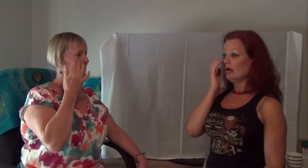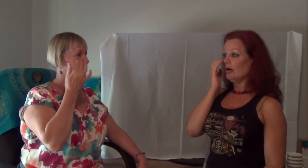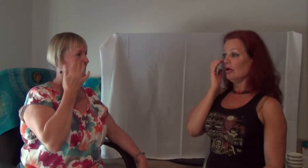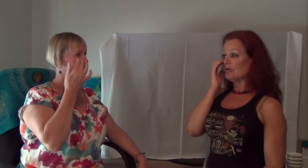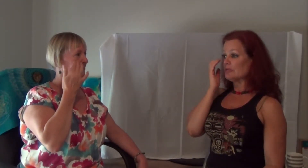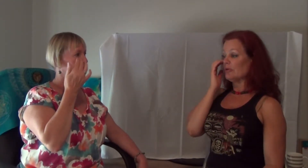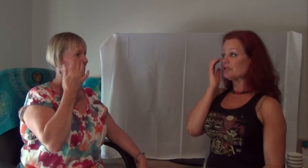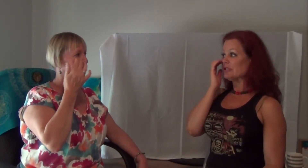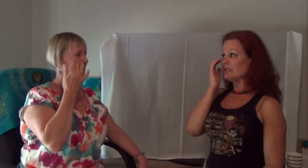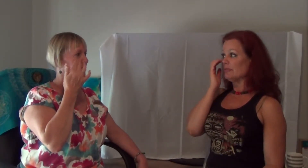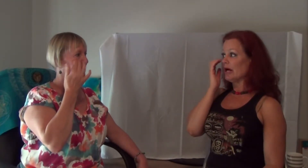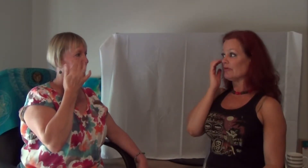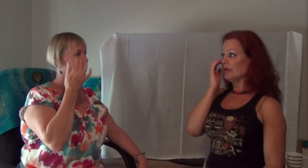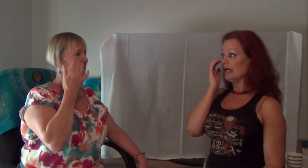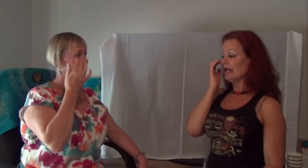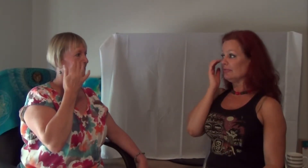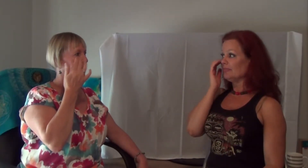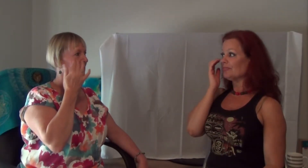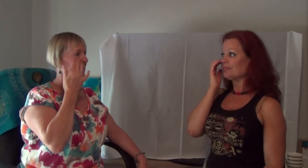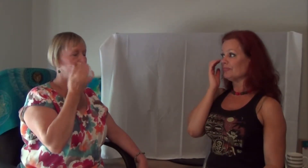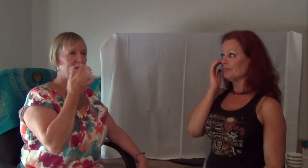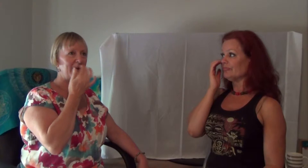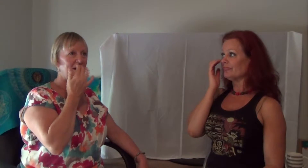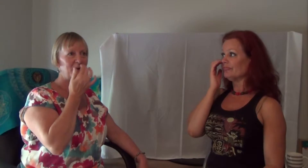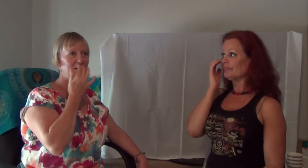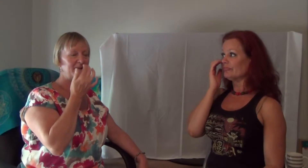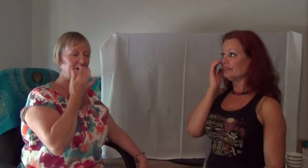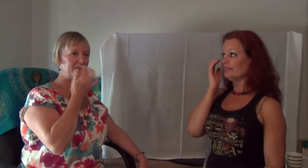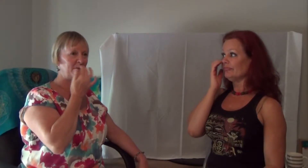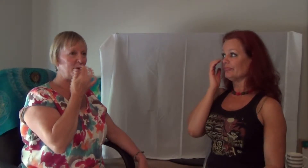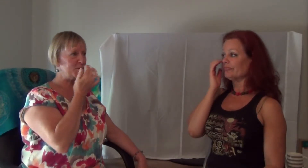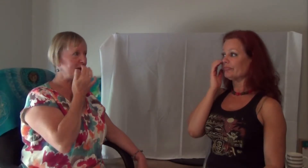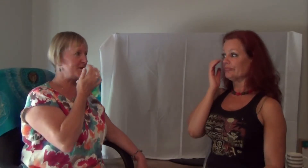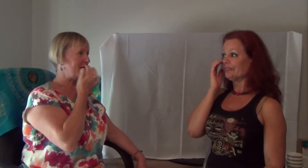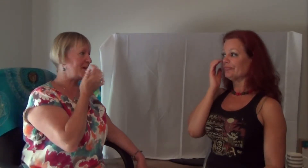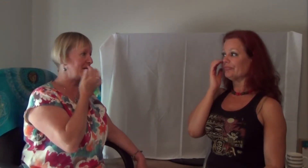all those emotions in the back of my head that triangular dead fir tree shape